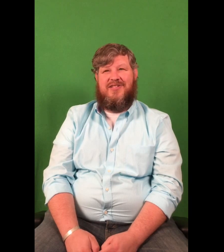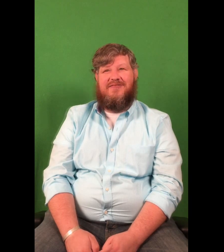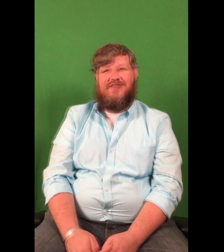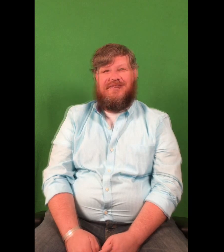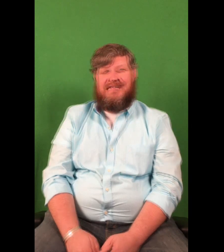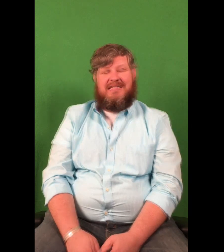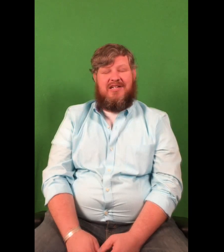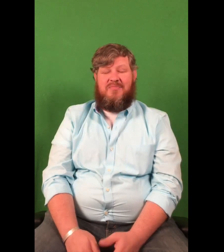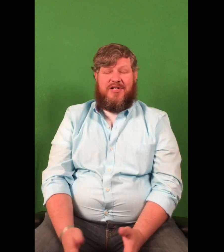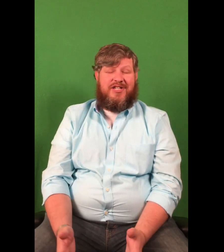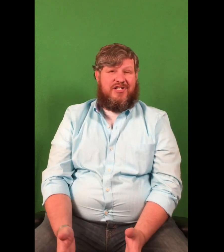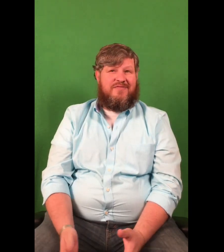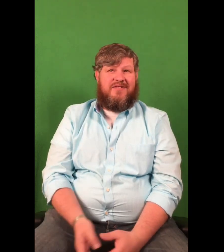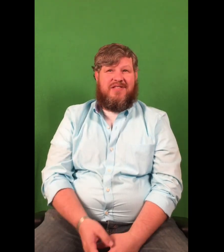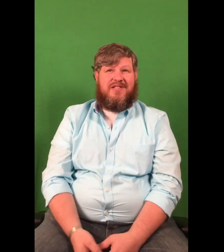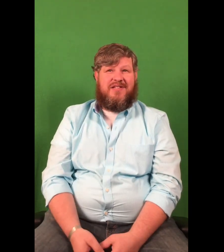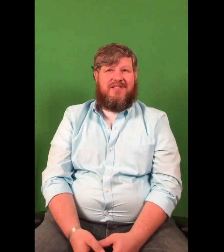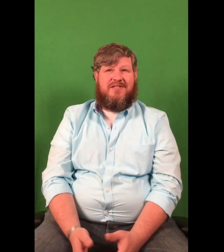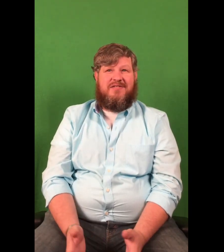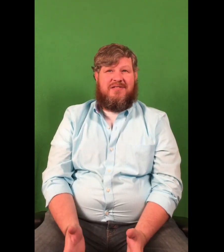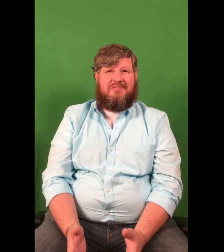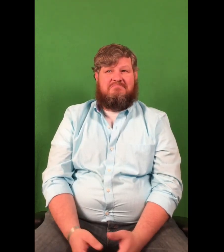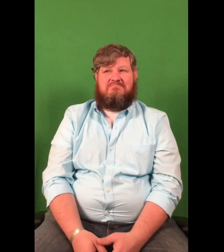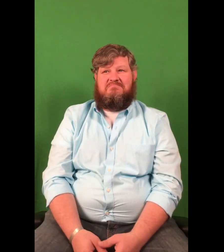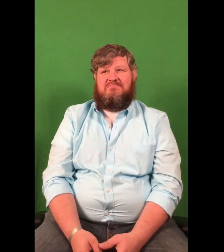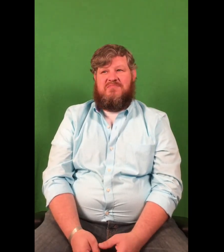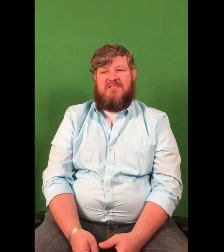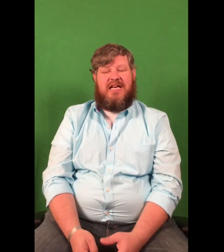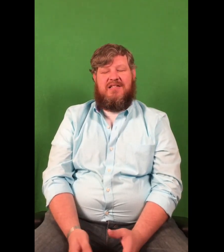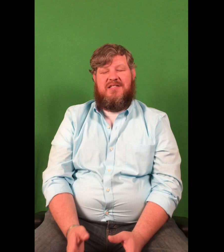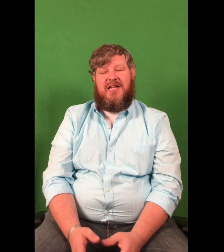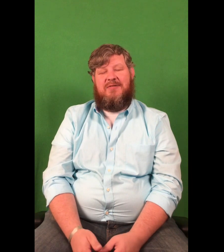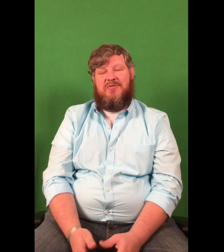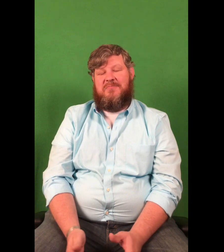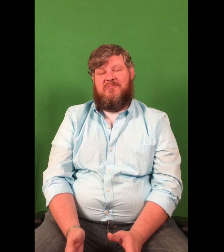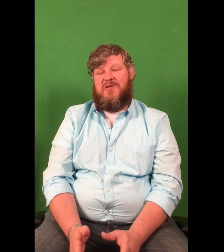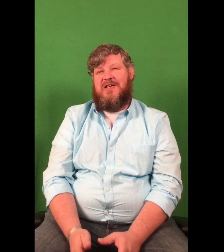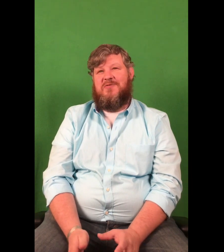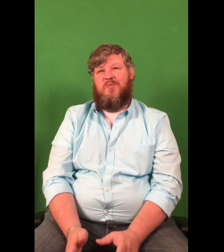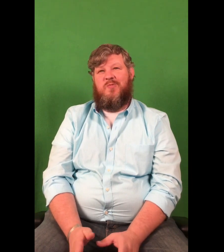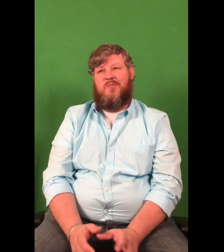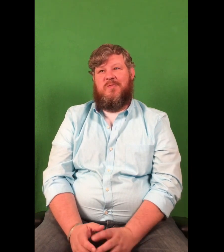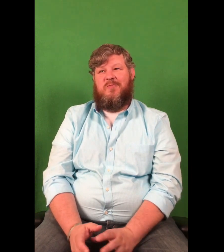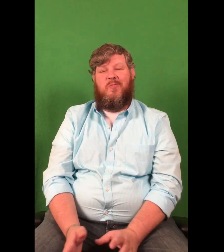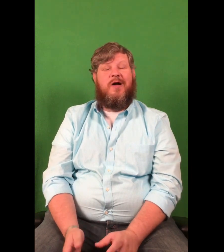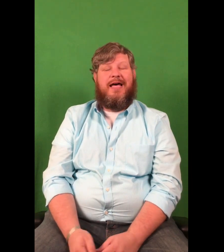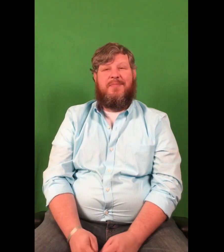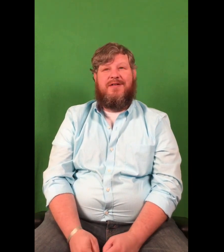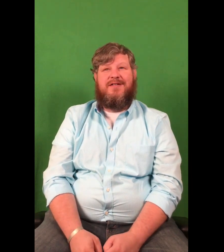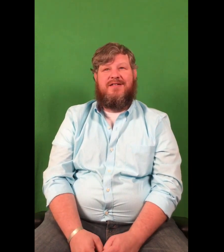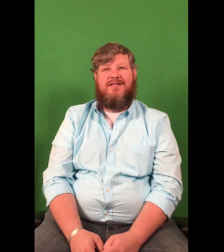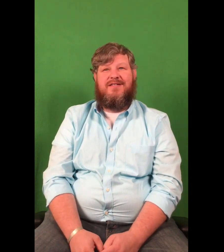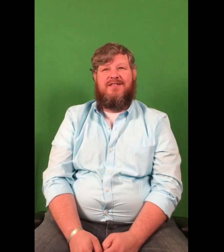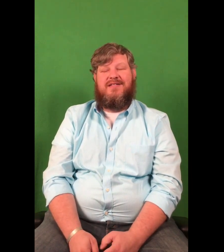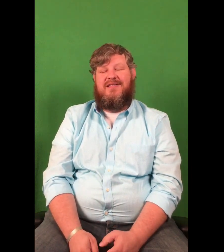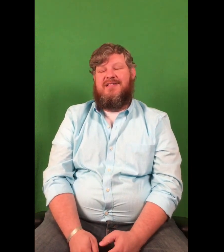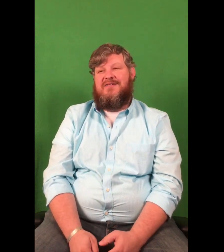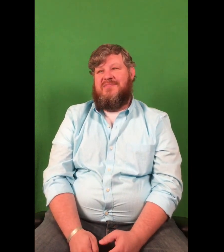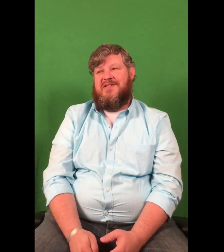suffer in their comprehension of everything. You know, it's like, the house as an animal, realize what happened. But,